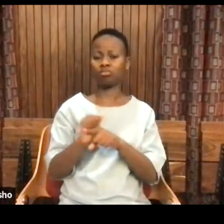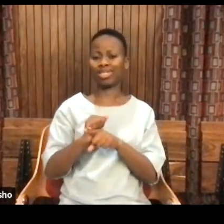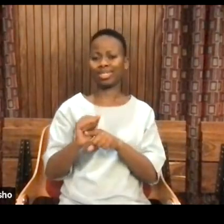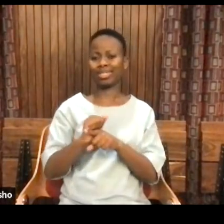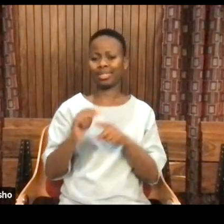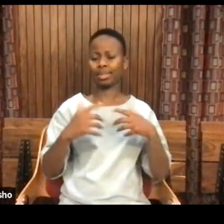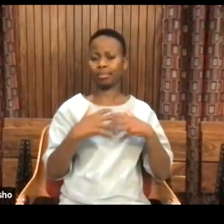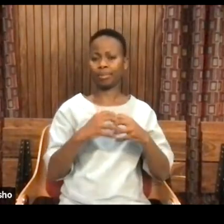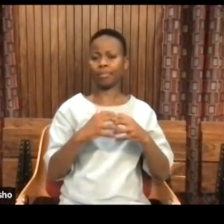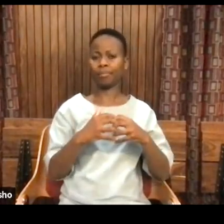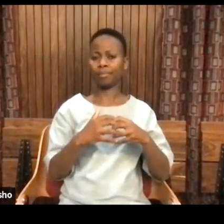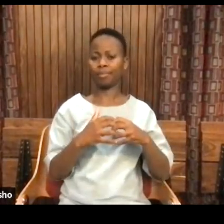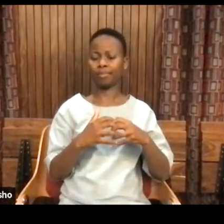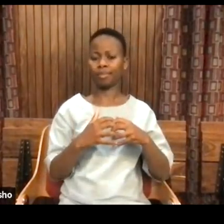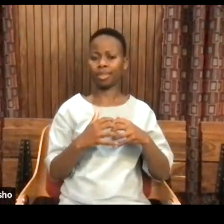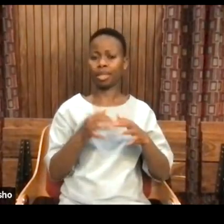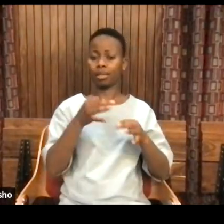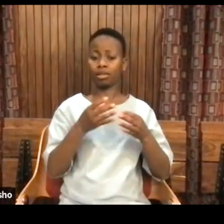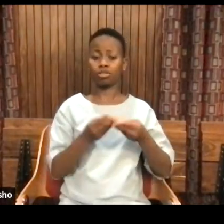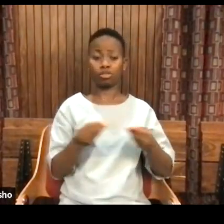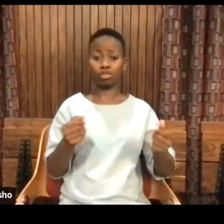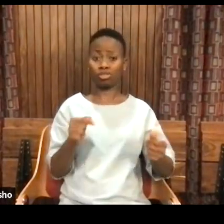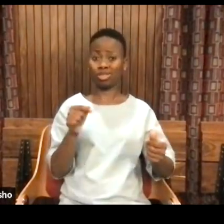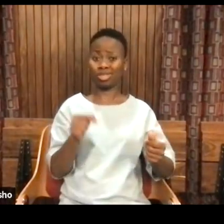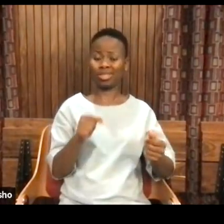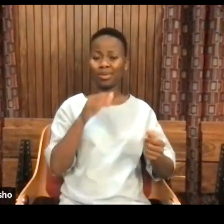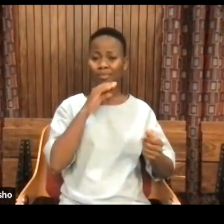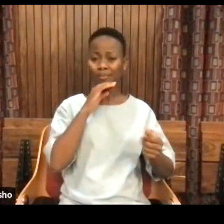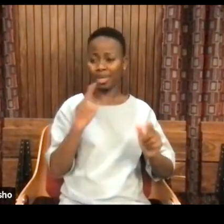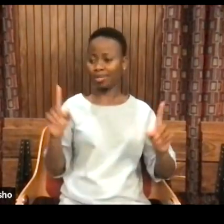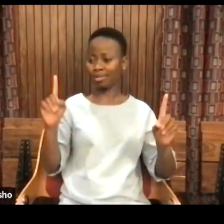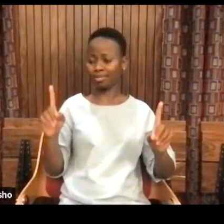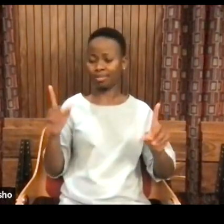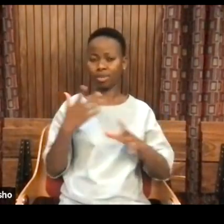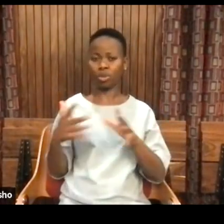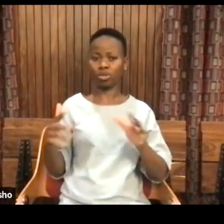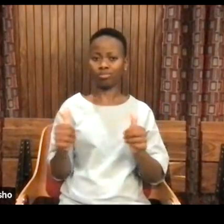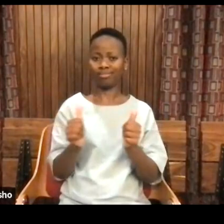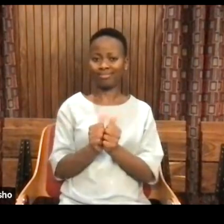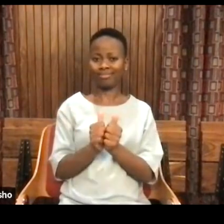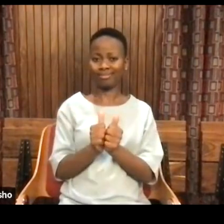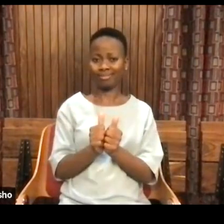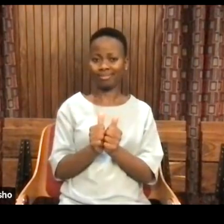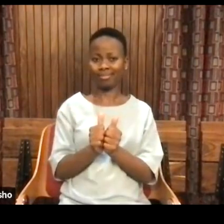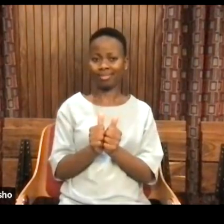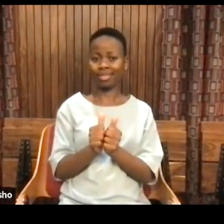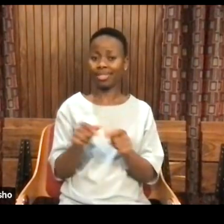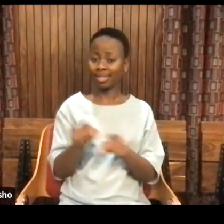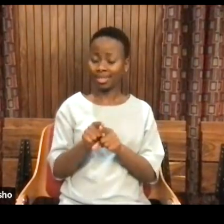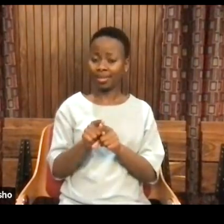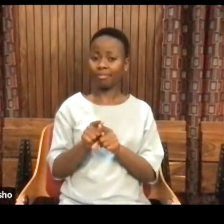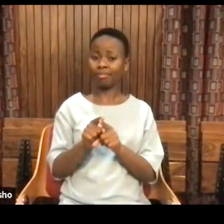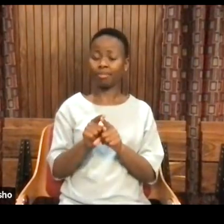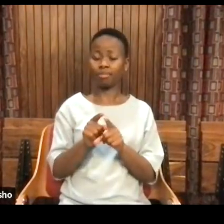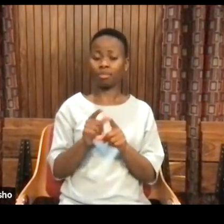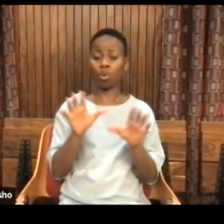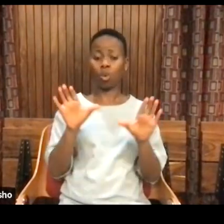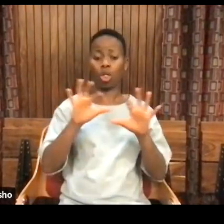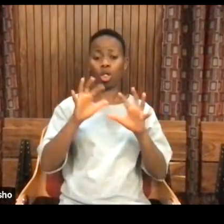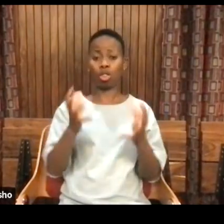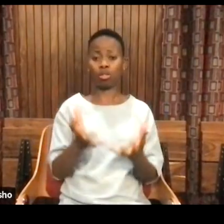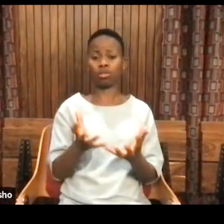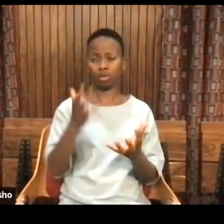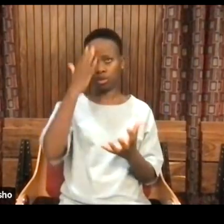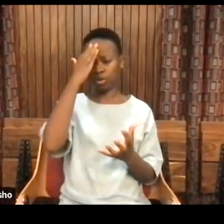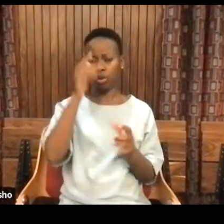in which we're going to have to deal with the fact that the other with whom we work is highly imperfect. Now, this may